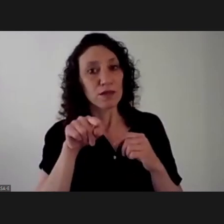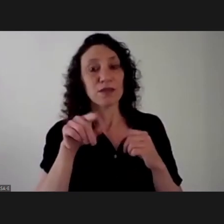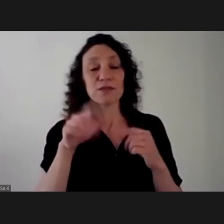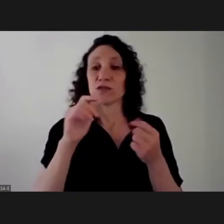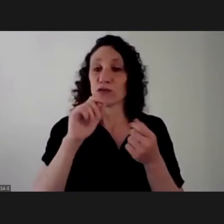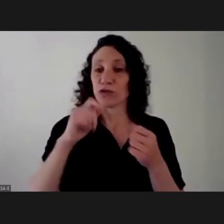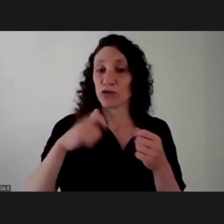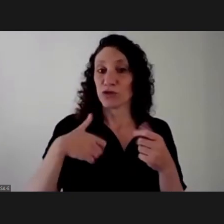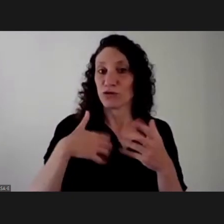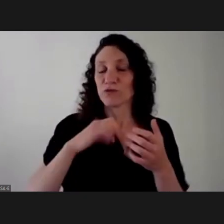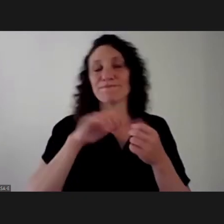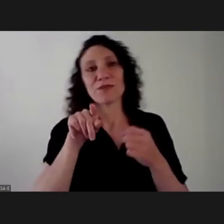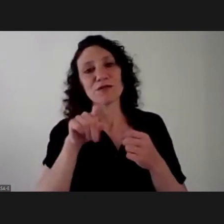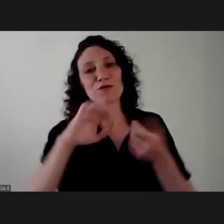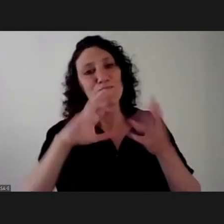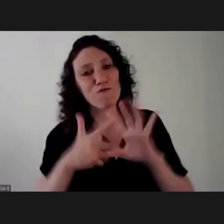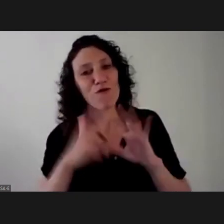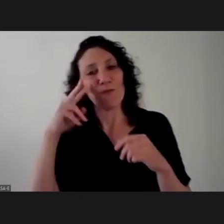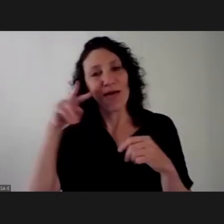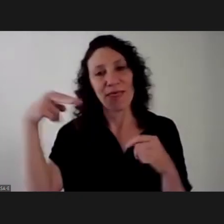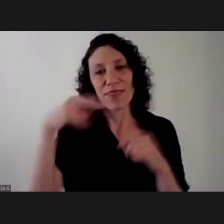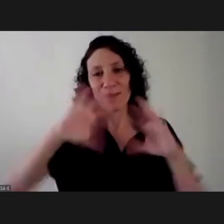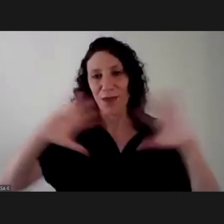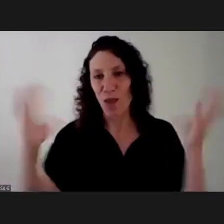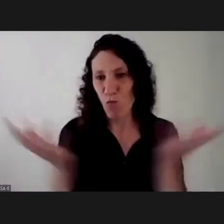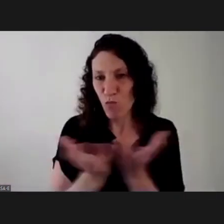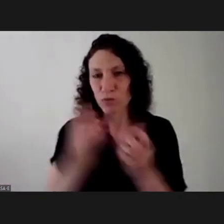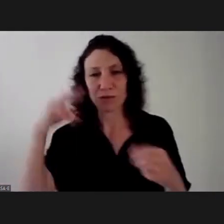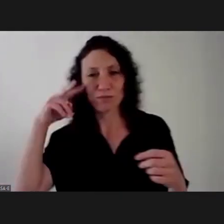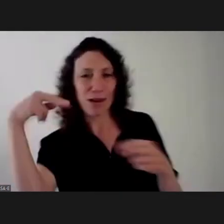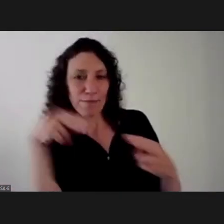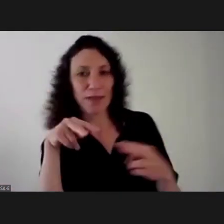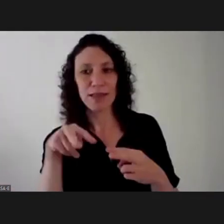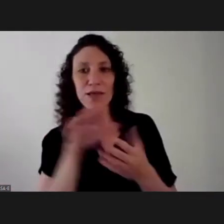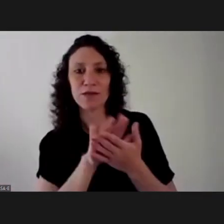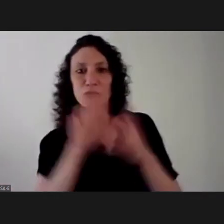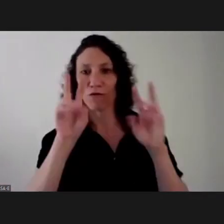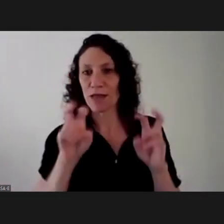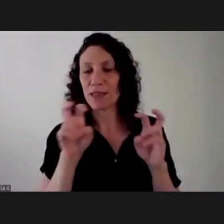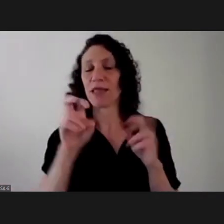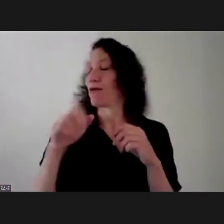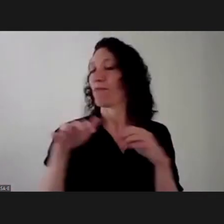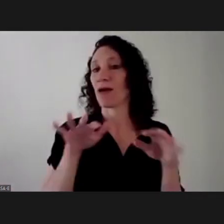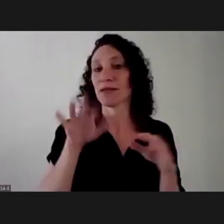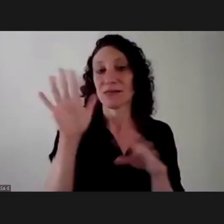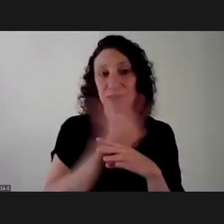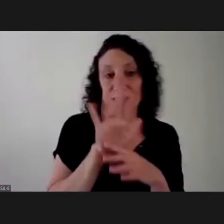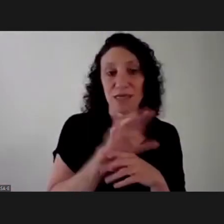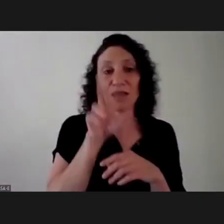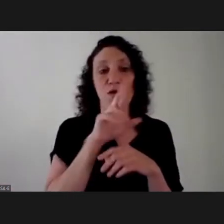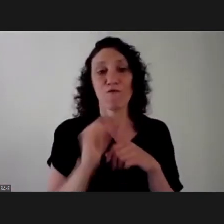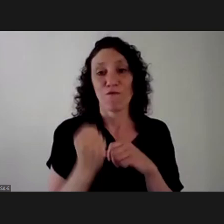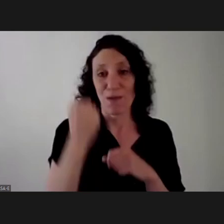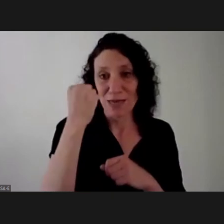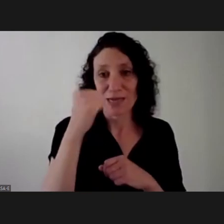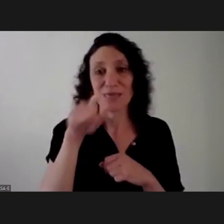builds and transforms representations, social sexual disputes, forms of perceiving the world